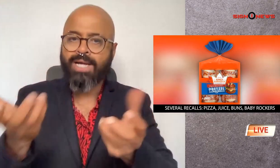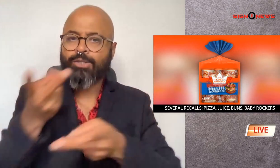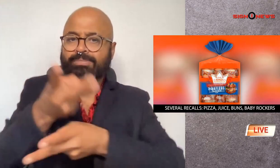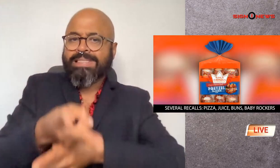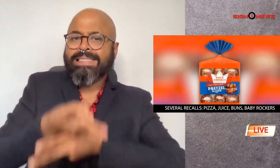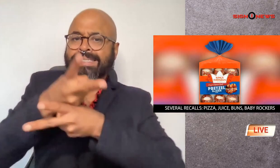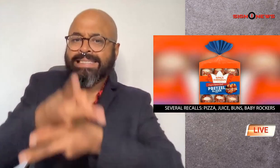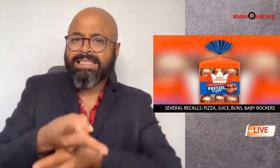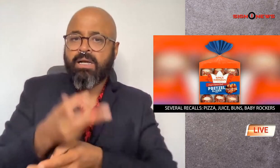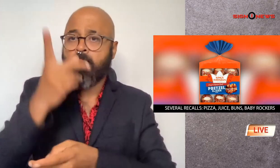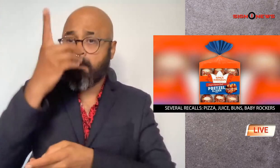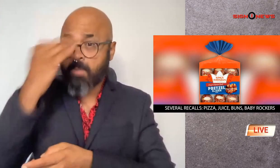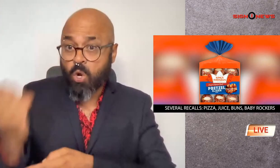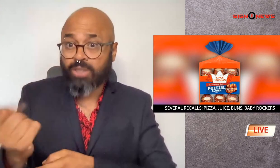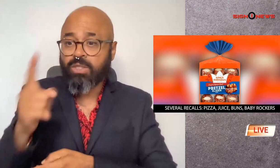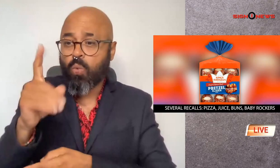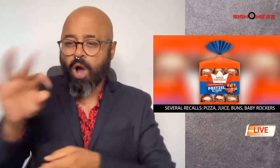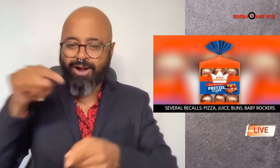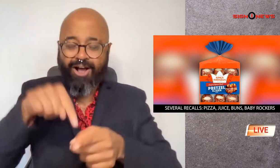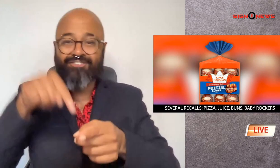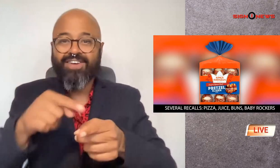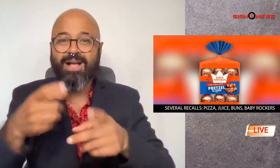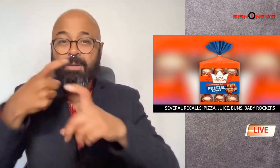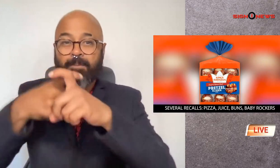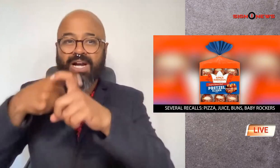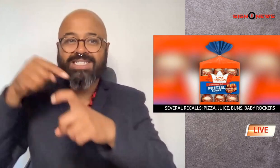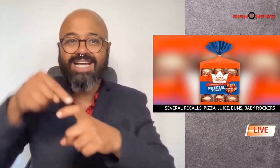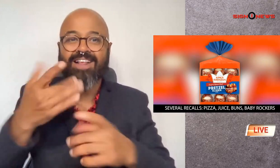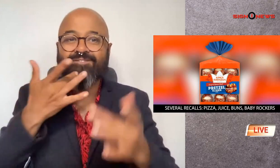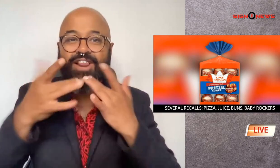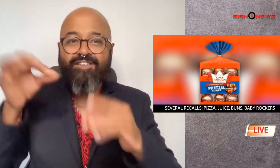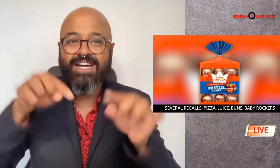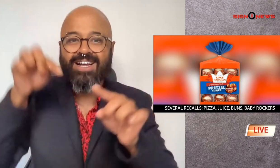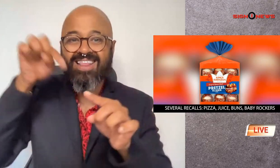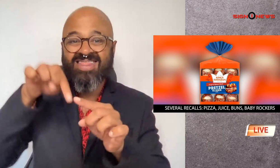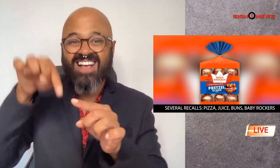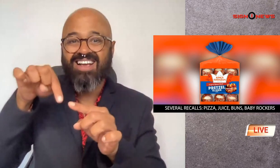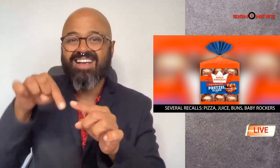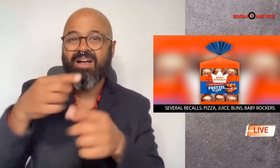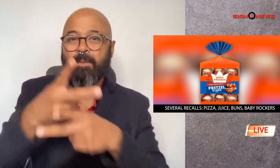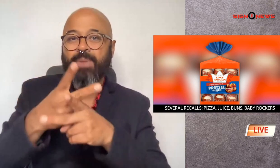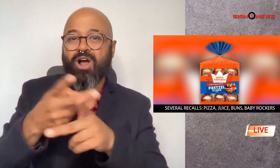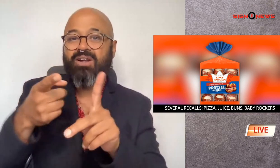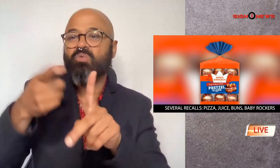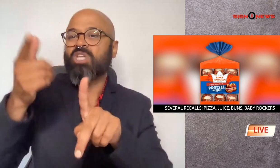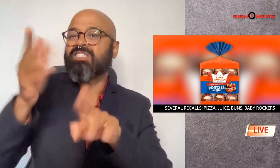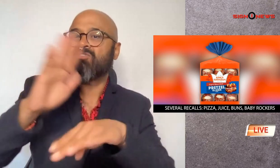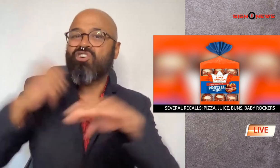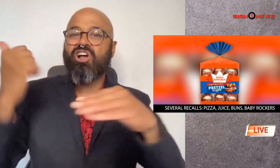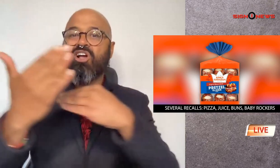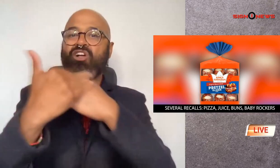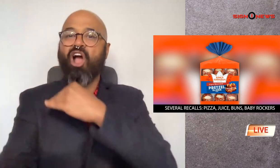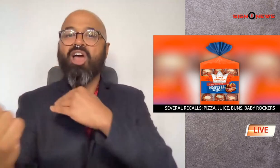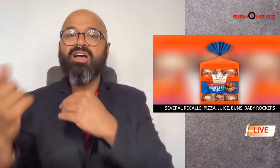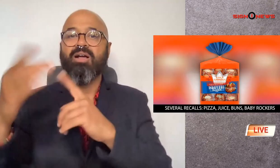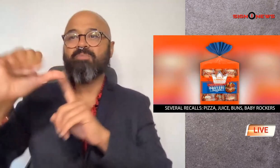the company says it just wants to be extra careful because of the ingredients used in the pretzel